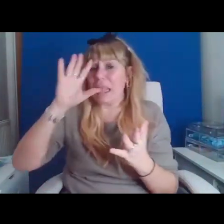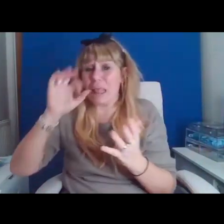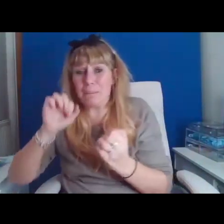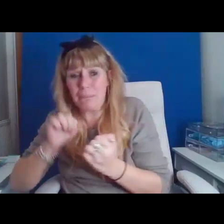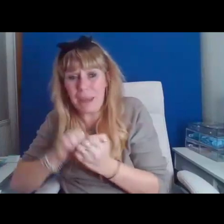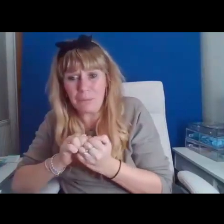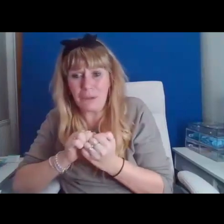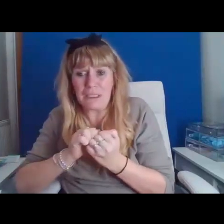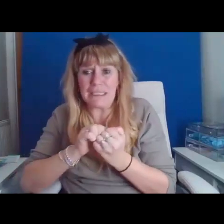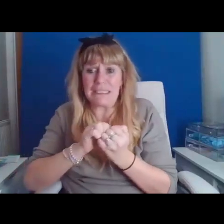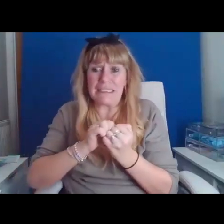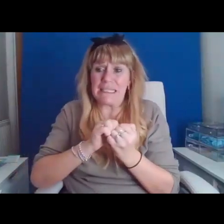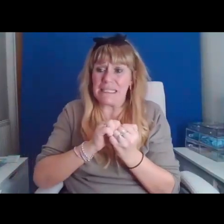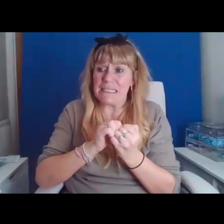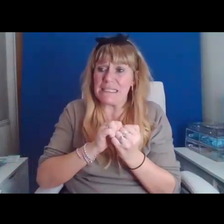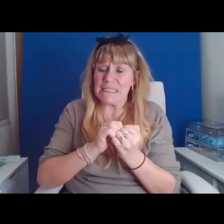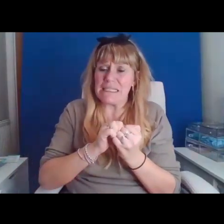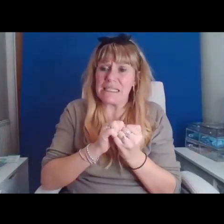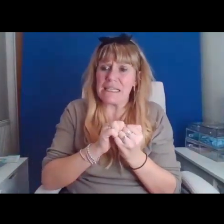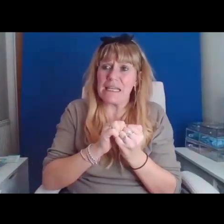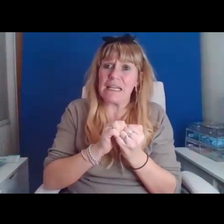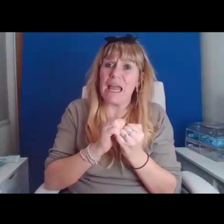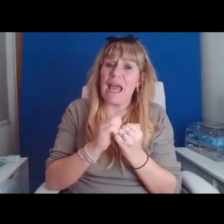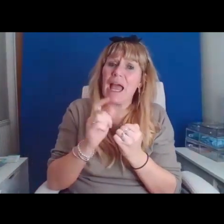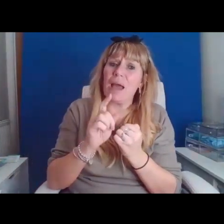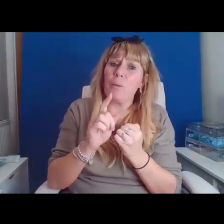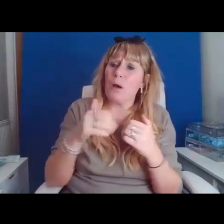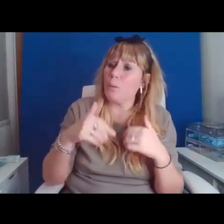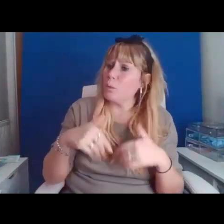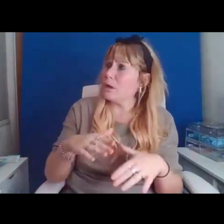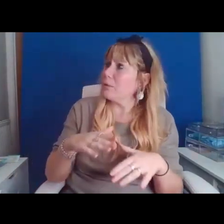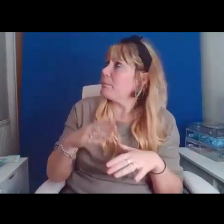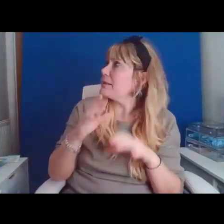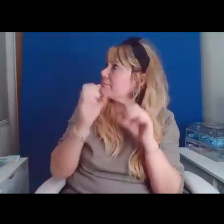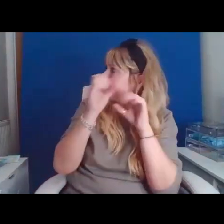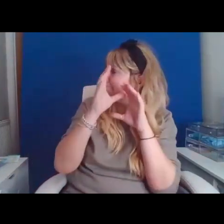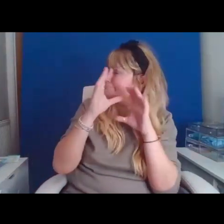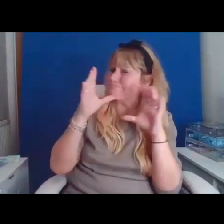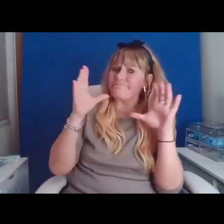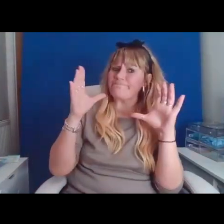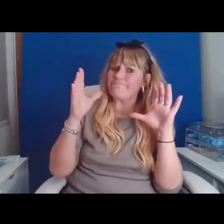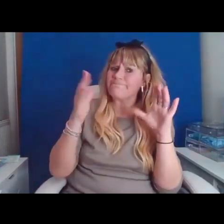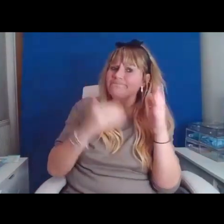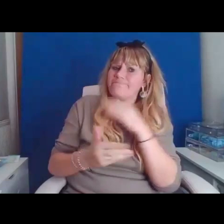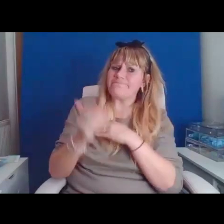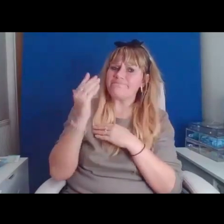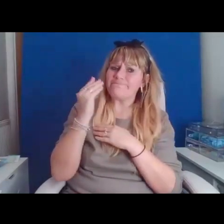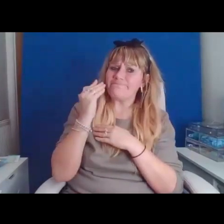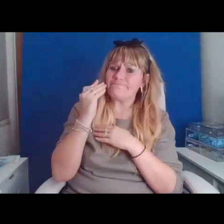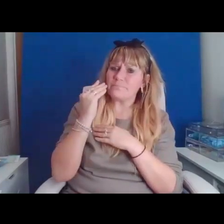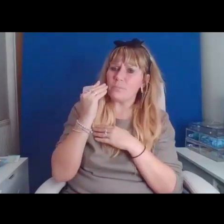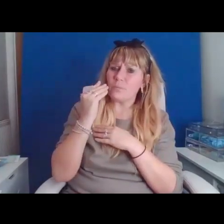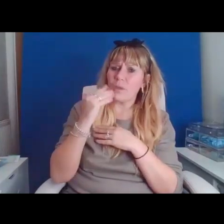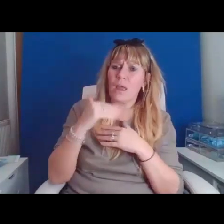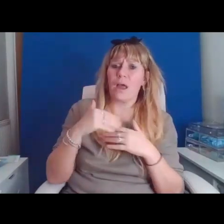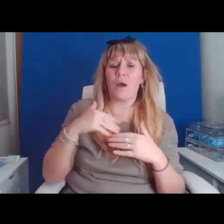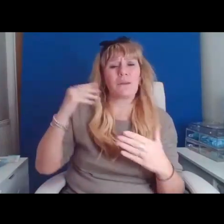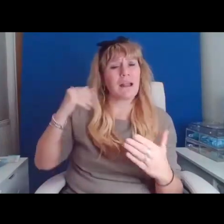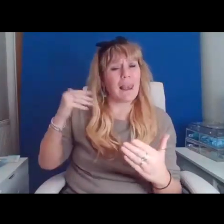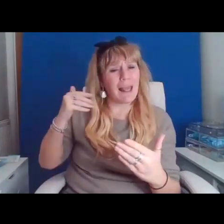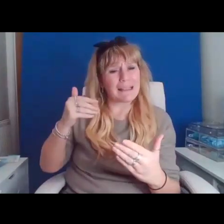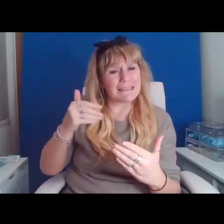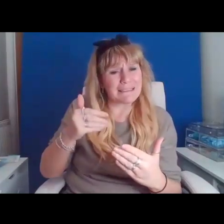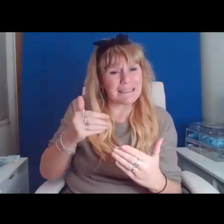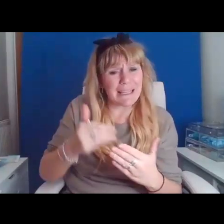what might have been. Can't estrange a legacy. Oh, so many ways